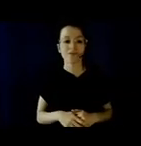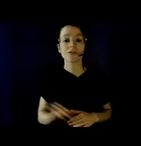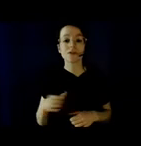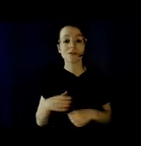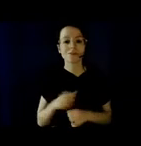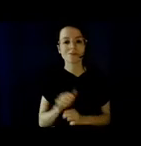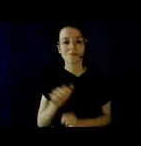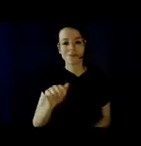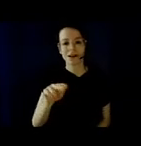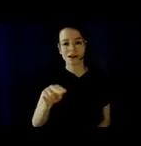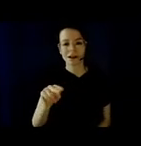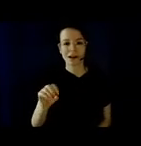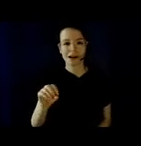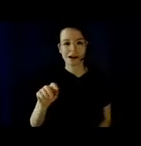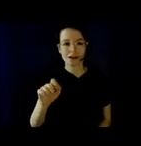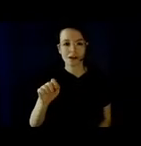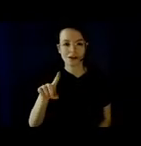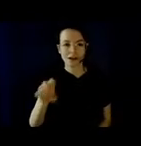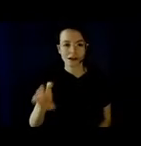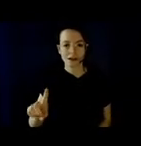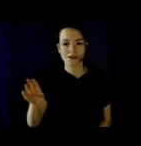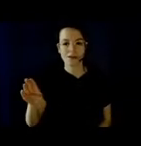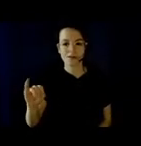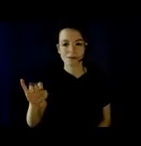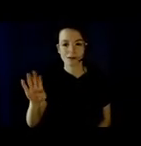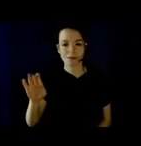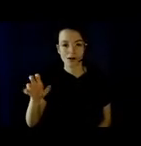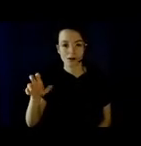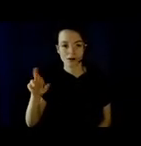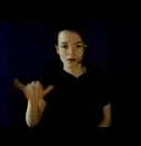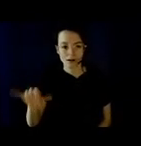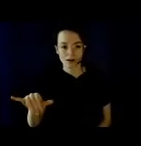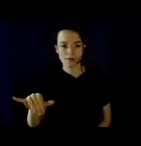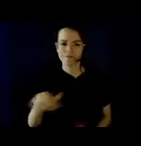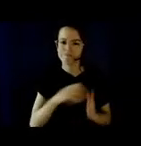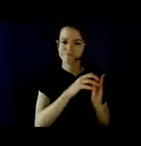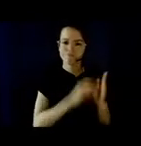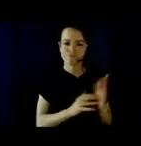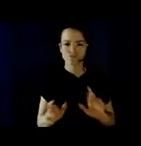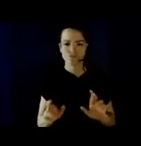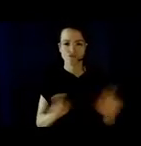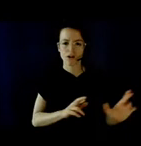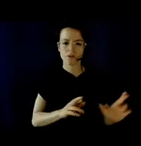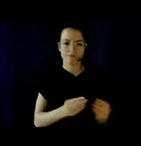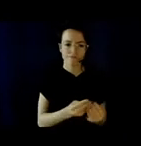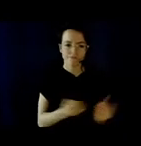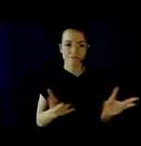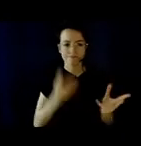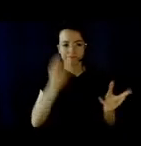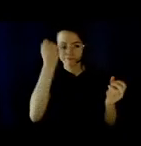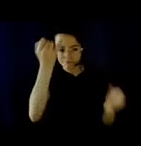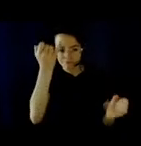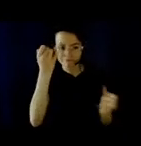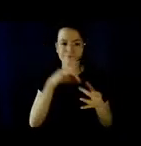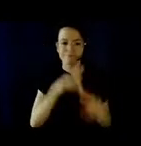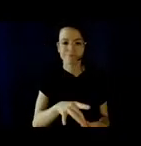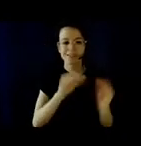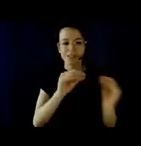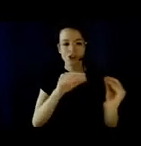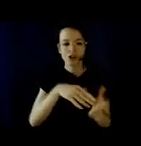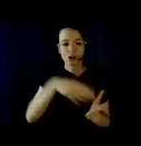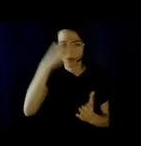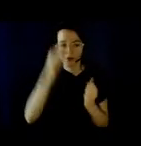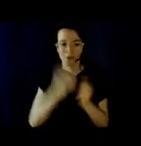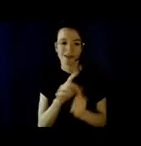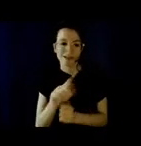that discuss teaching and learning with disabilities and illnesses in higher education. And lastly, we facilitated a workshop called What